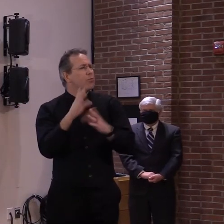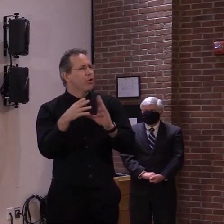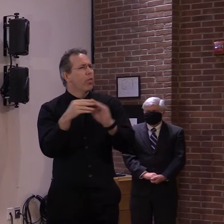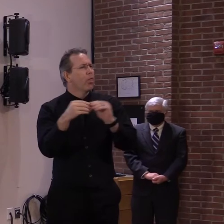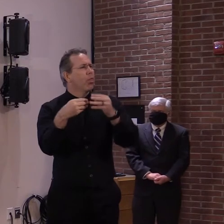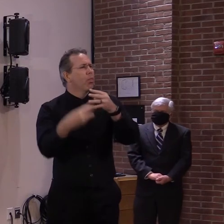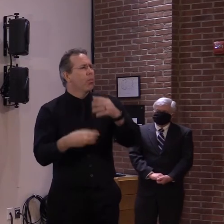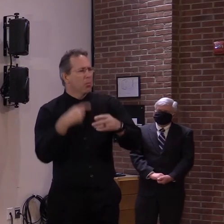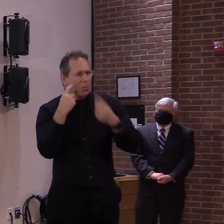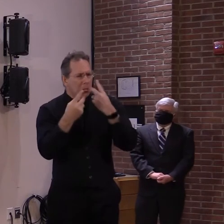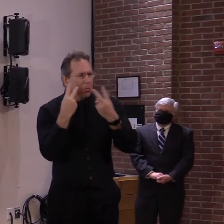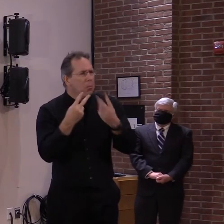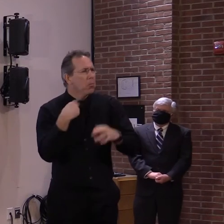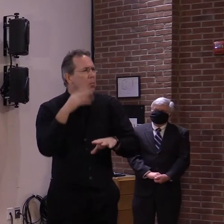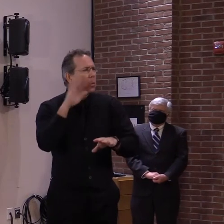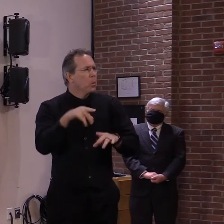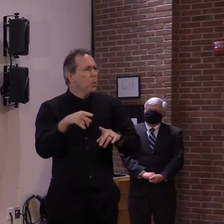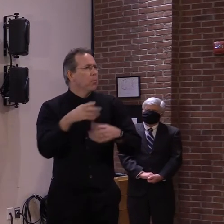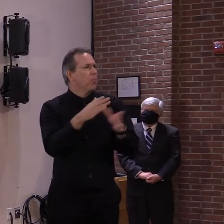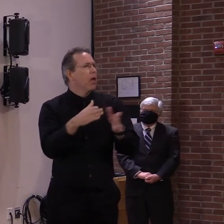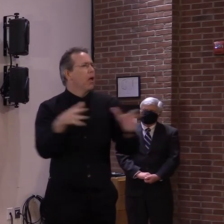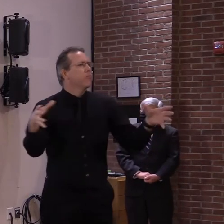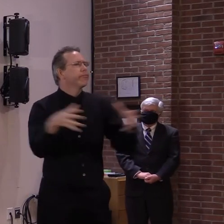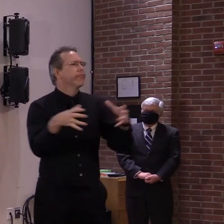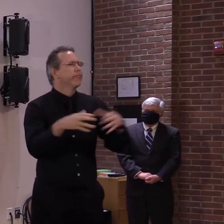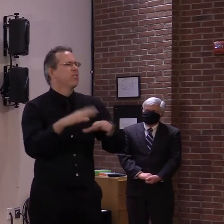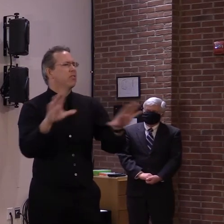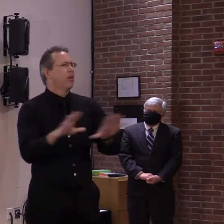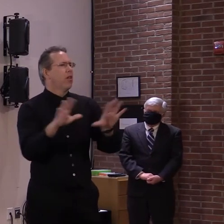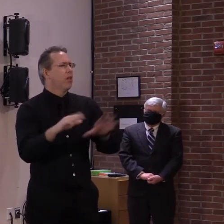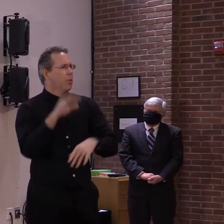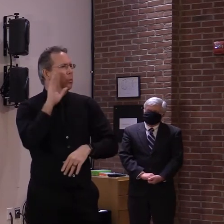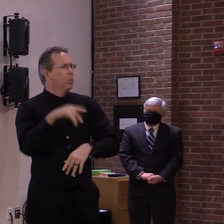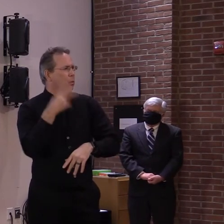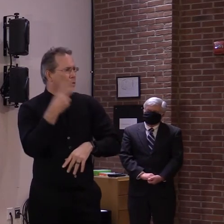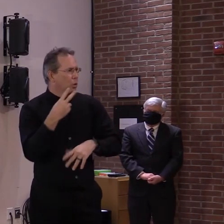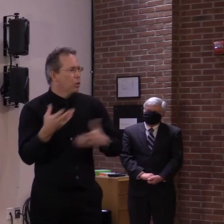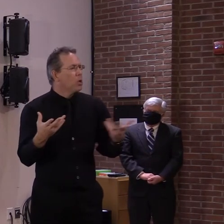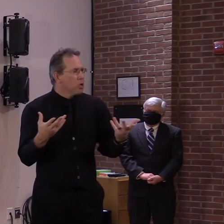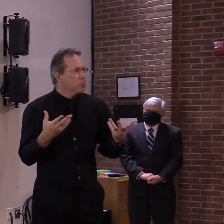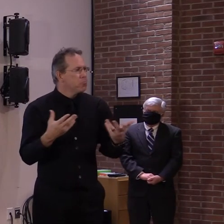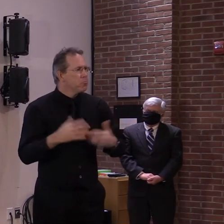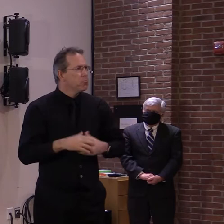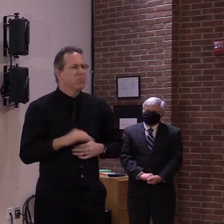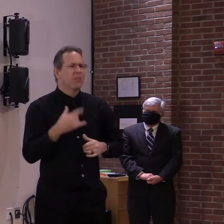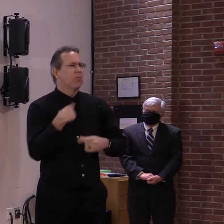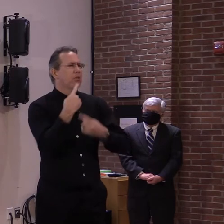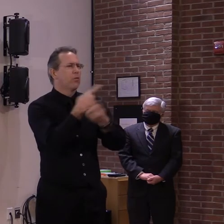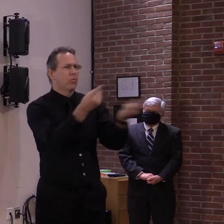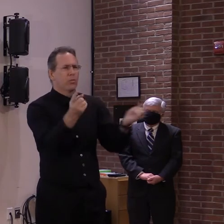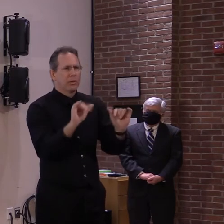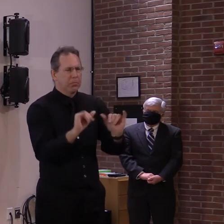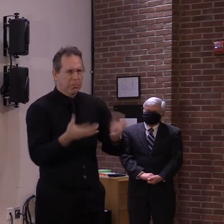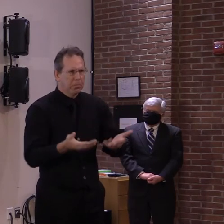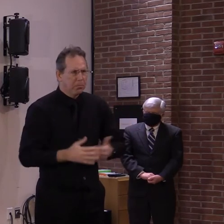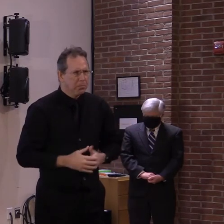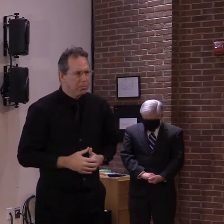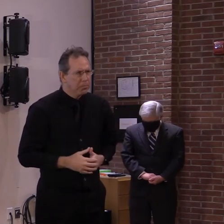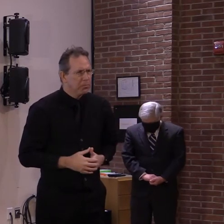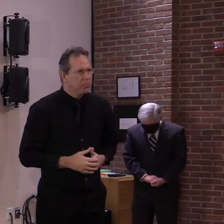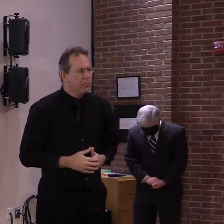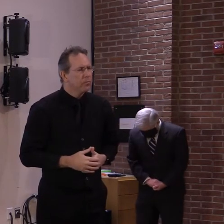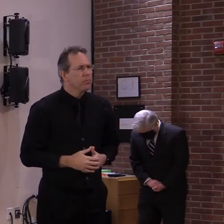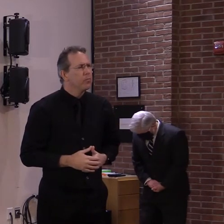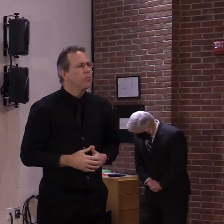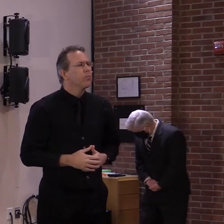and, um, you know, the, the message stays consistent since, uh, since Tuesday. Um, you know, we, we certainly recognize